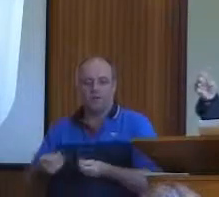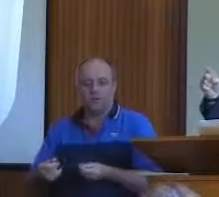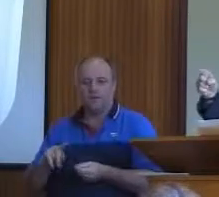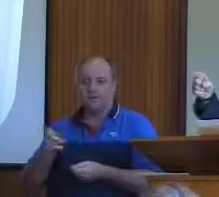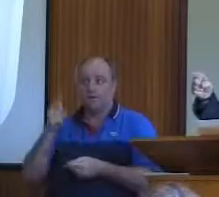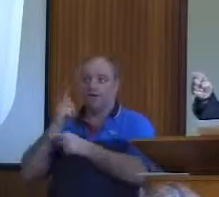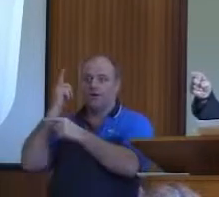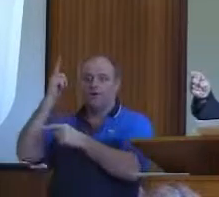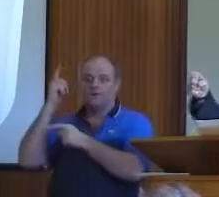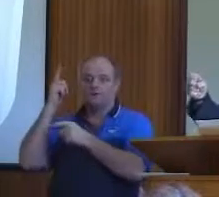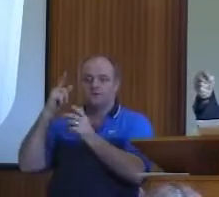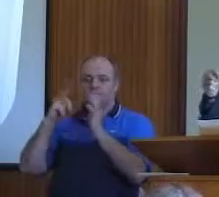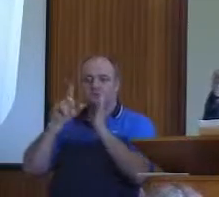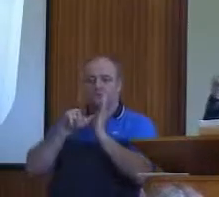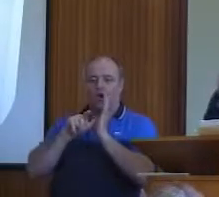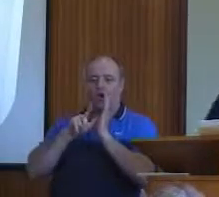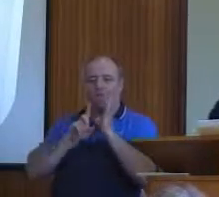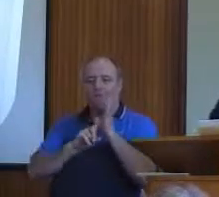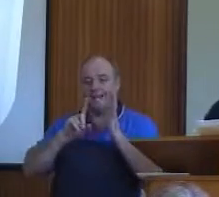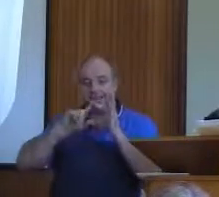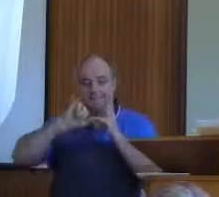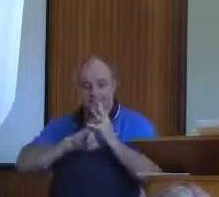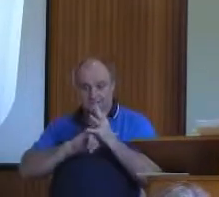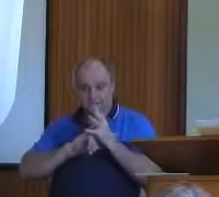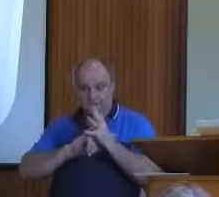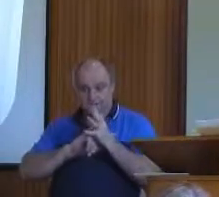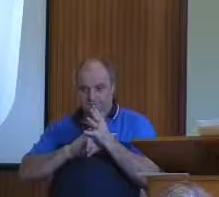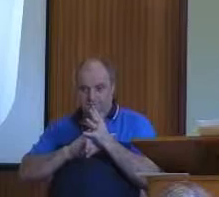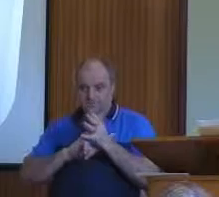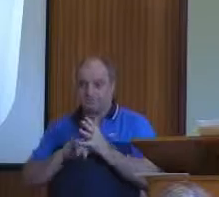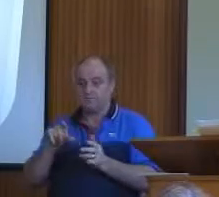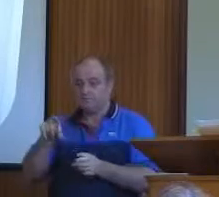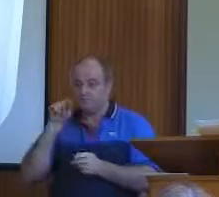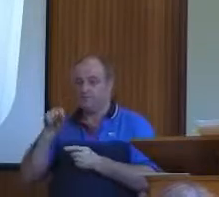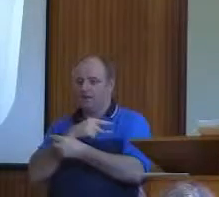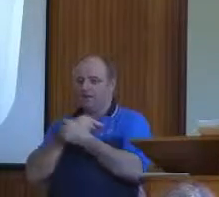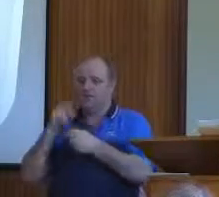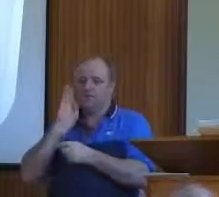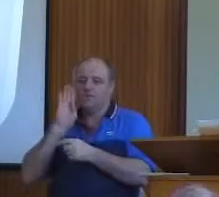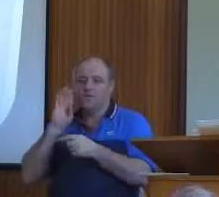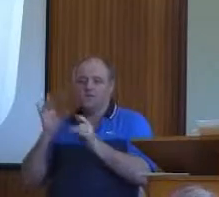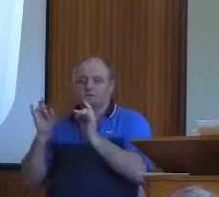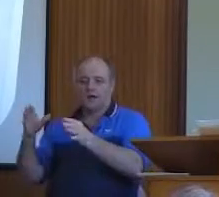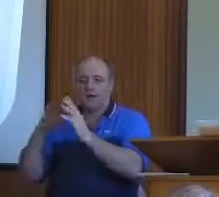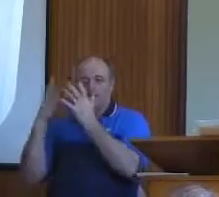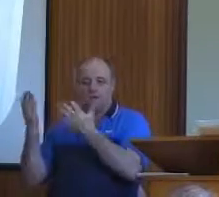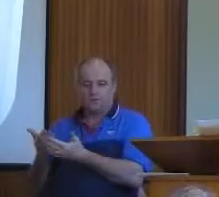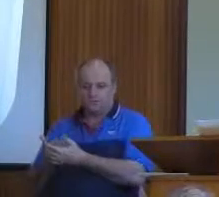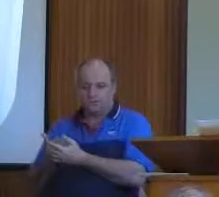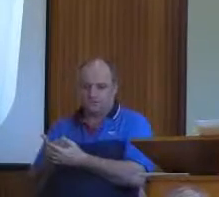shows us right back before the foundation of the world. Now that didn't influence our decision. It's just